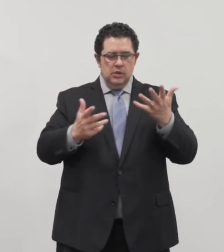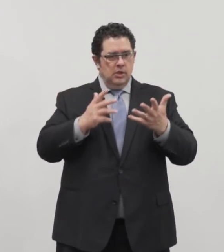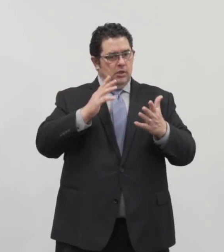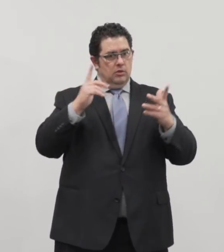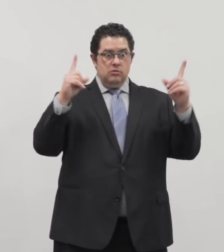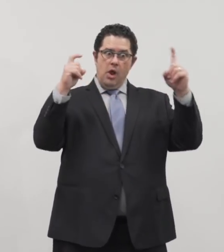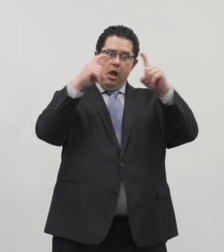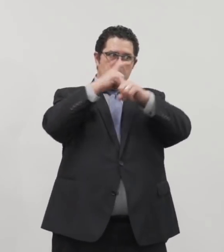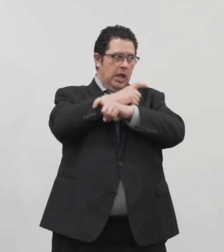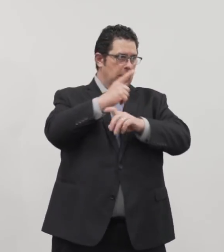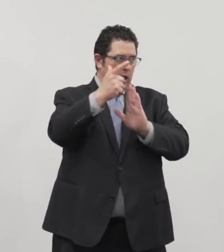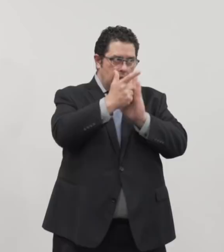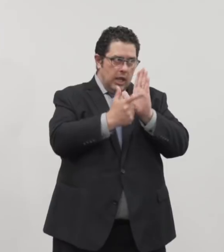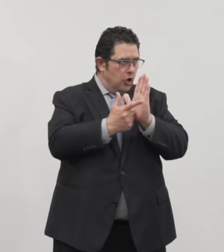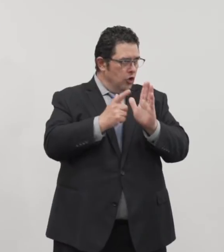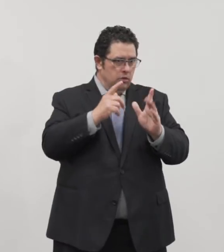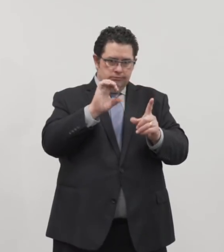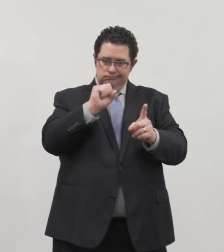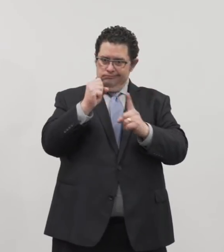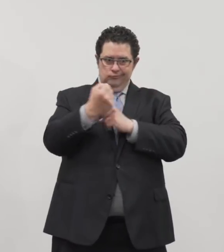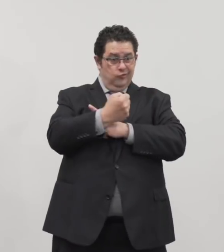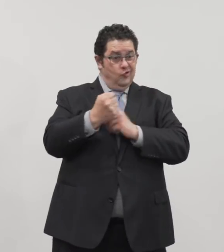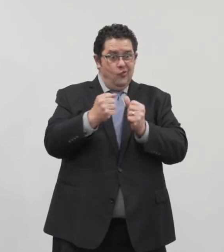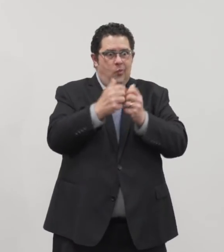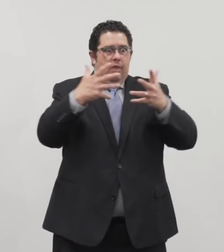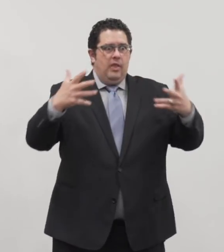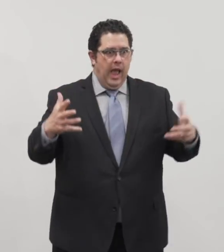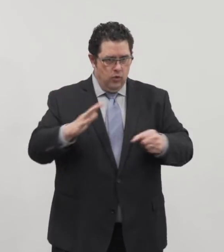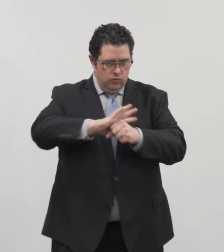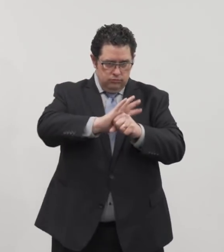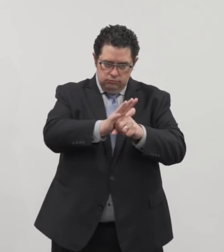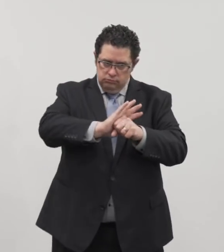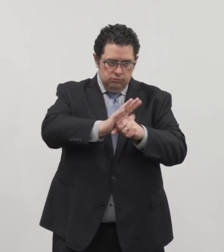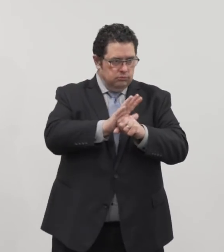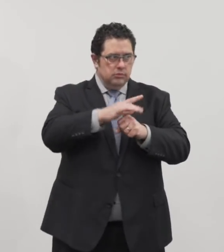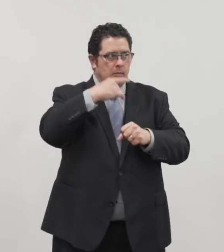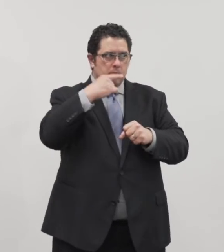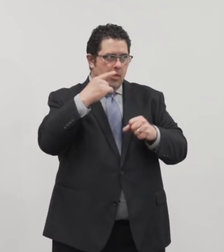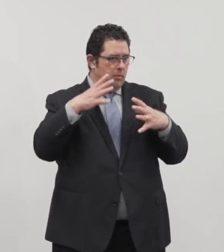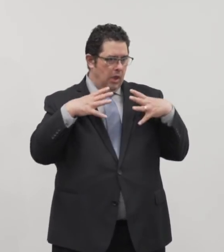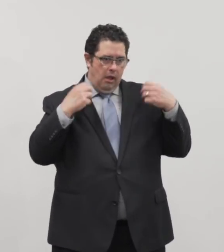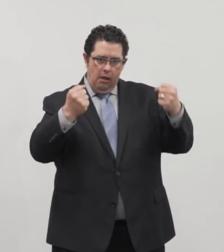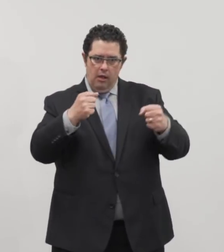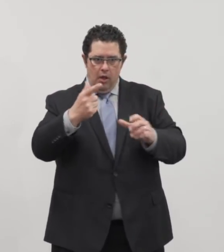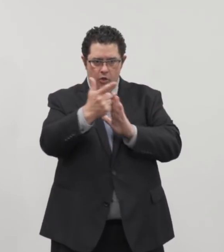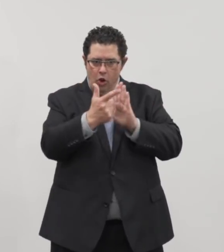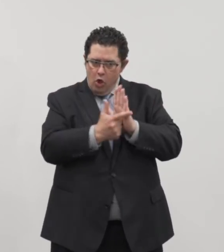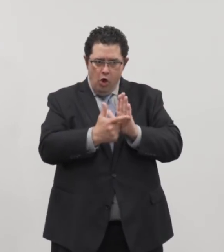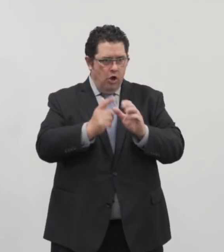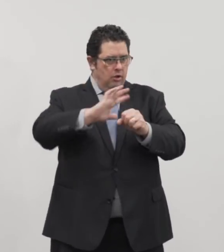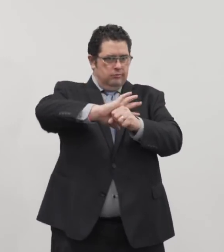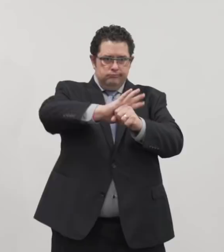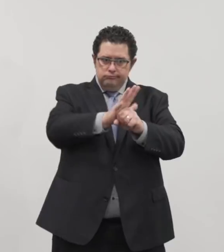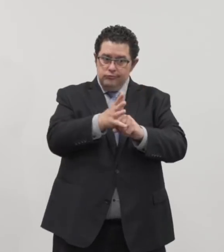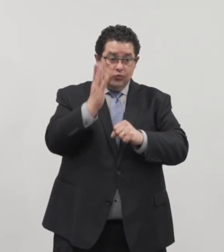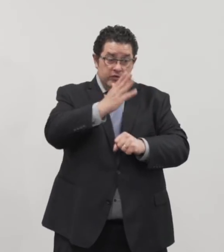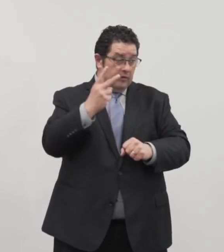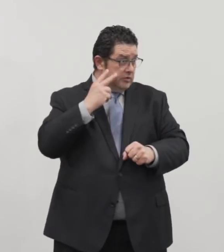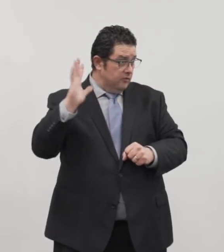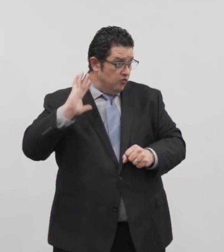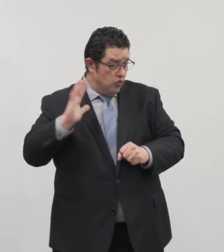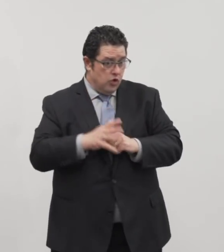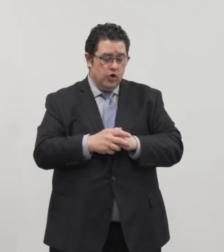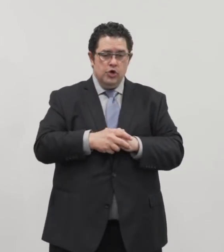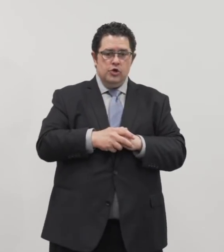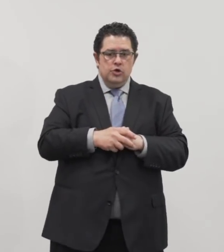scenarios without the added complication of public health law and an epidemic that we've never seen before. We'll work through this